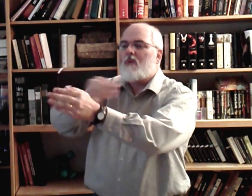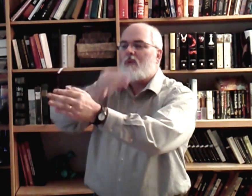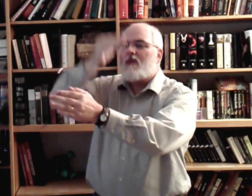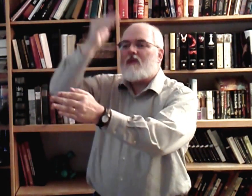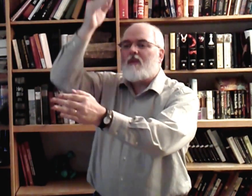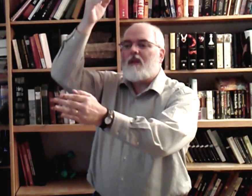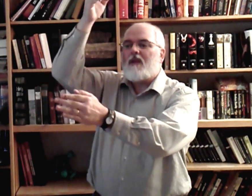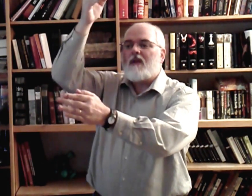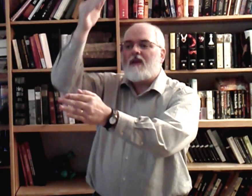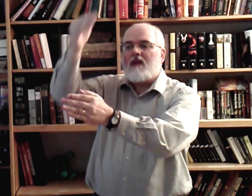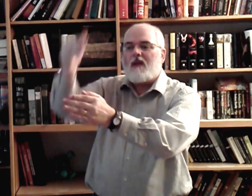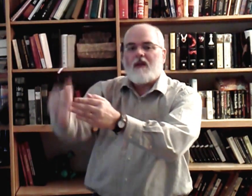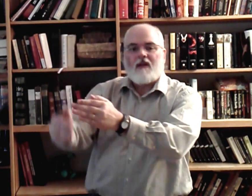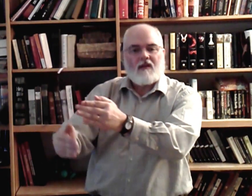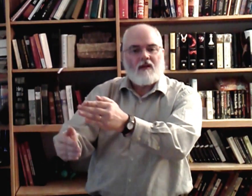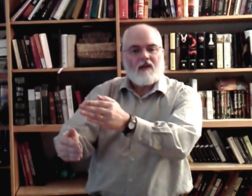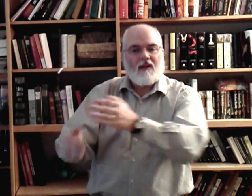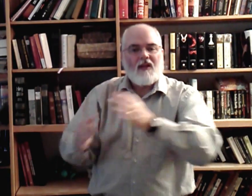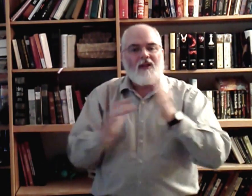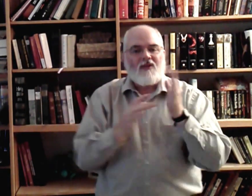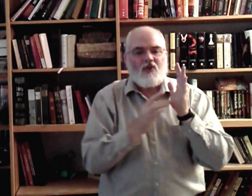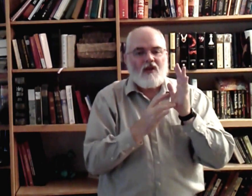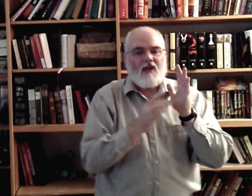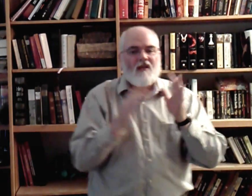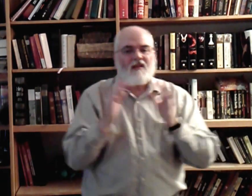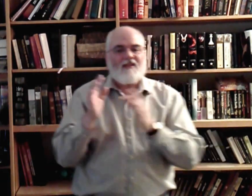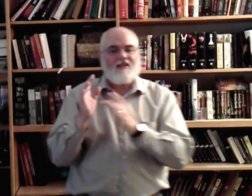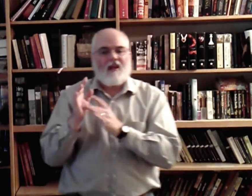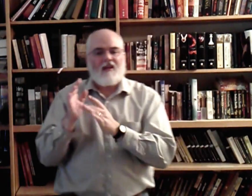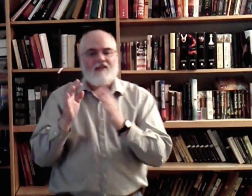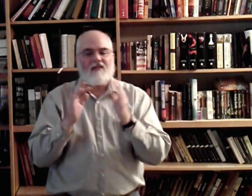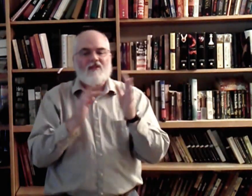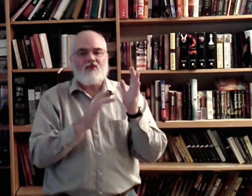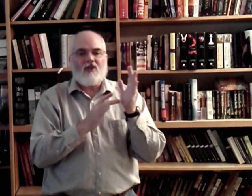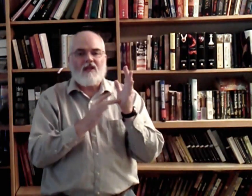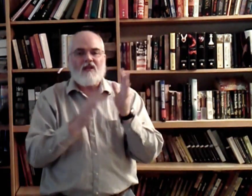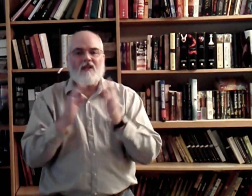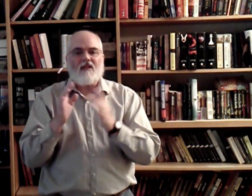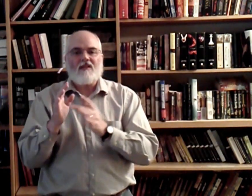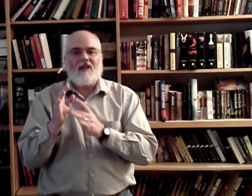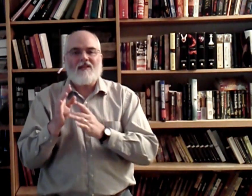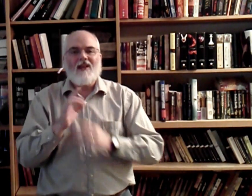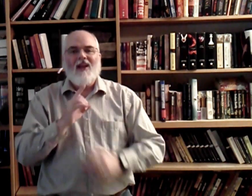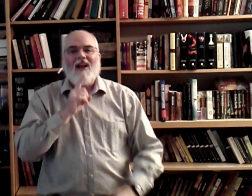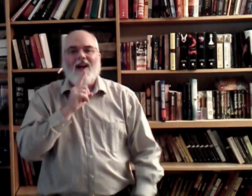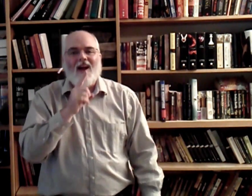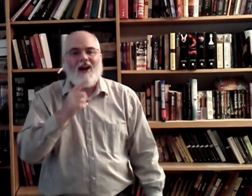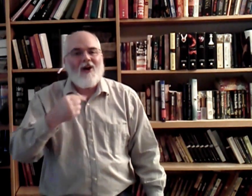the end. Jesus, Jesus, how